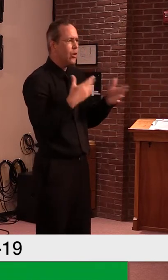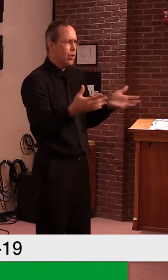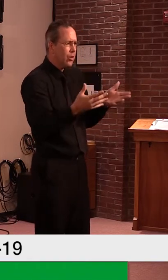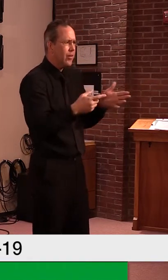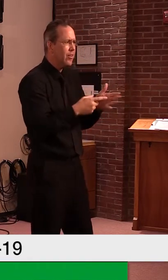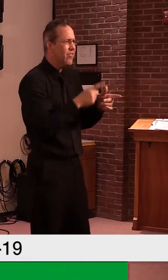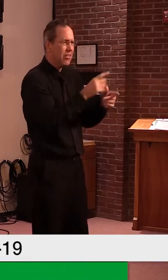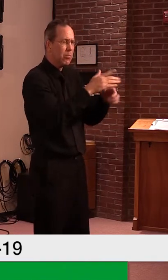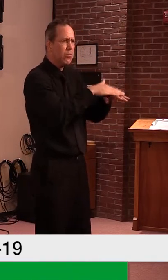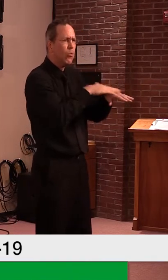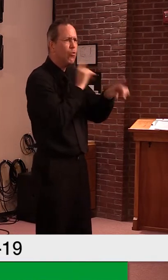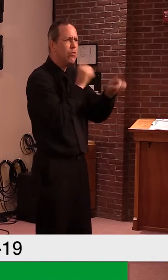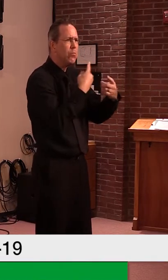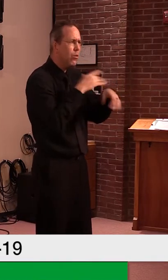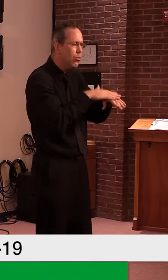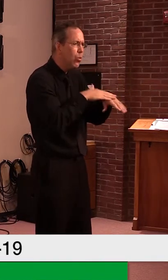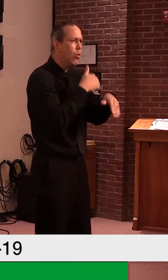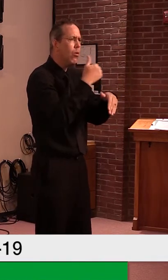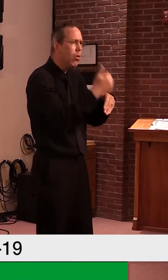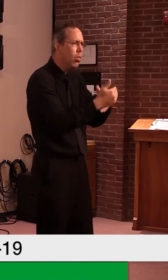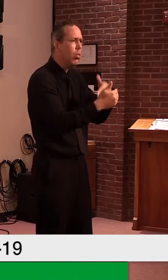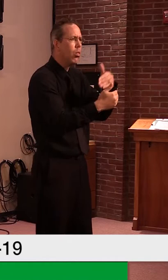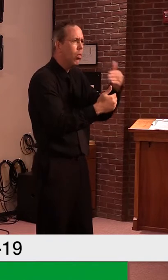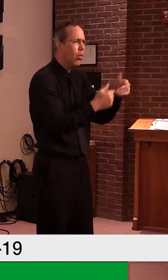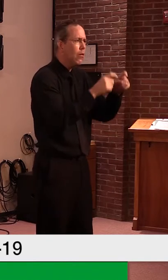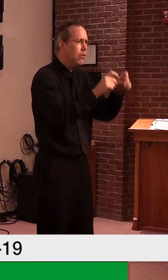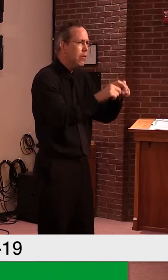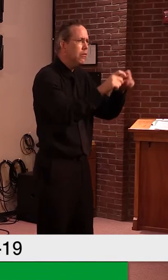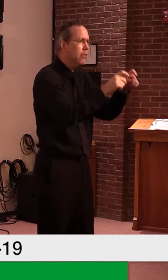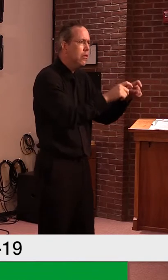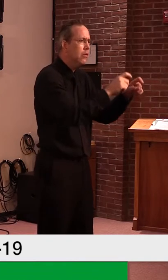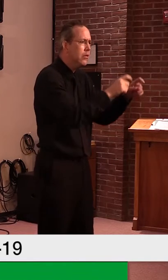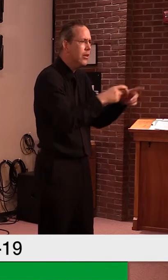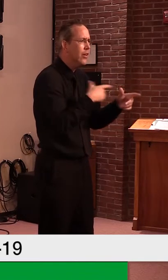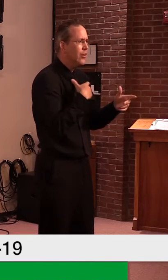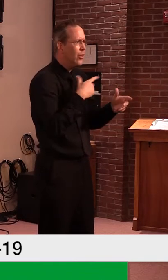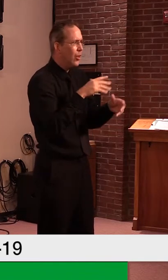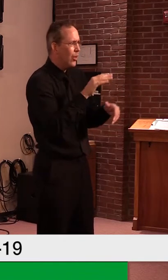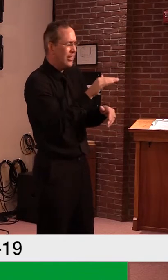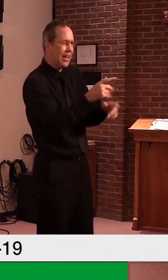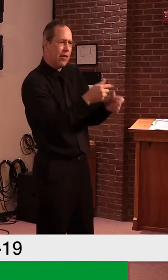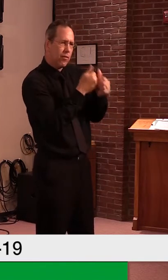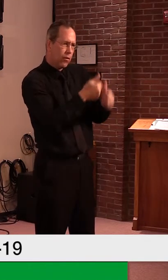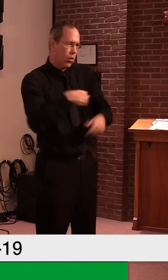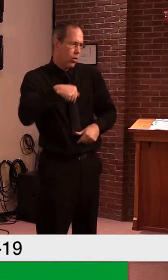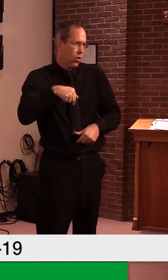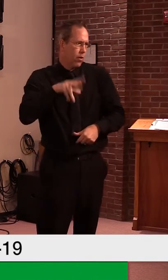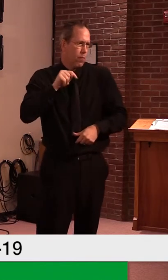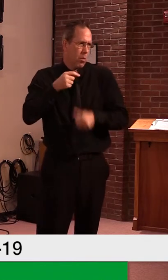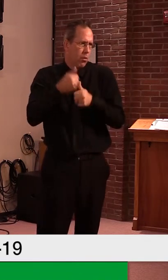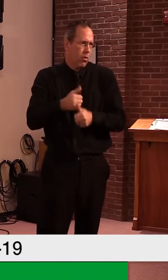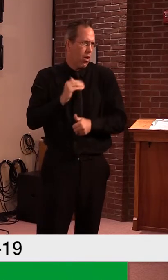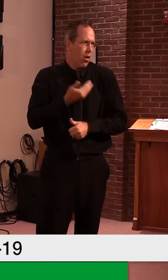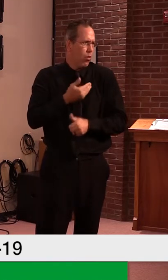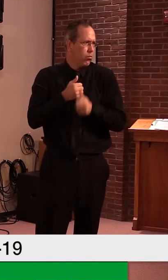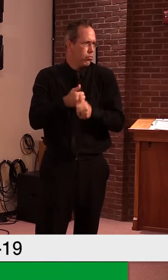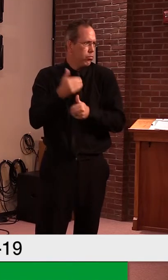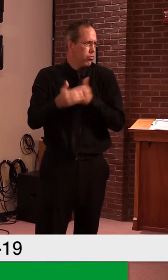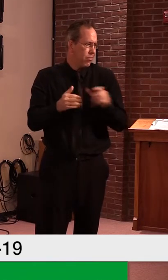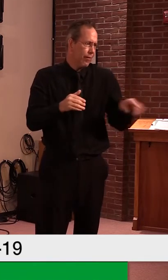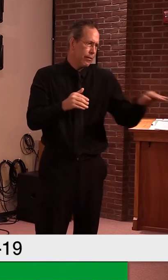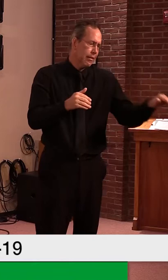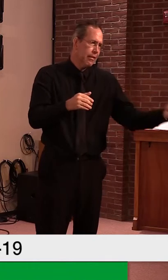core civic in Mississippi, those include testing the entire population, and not just those showing signs of the virus.